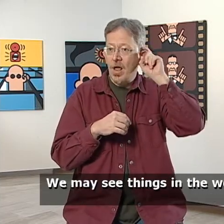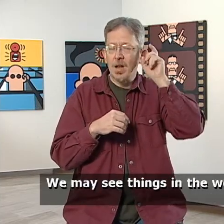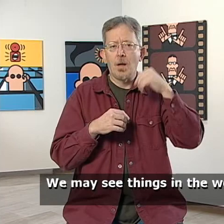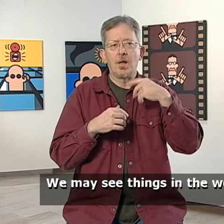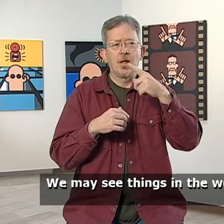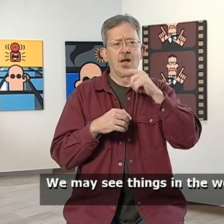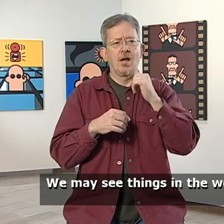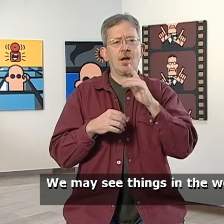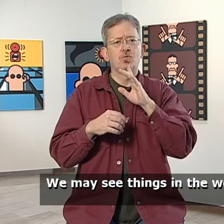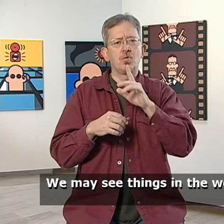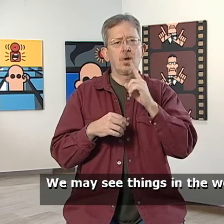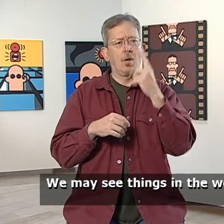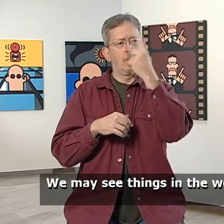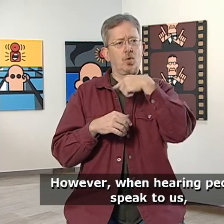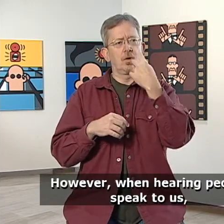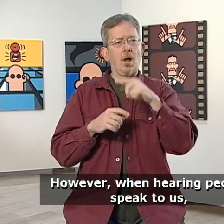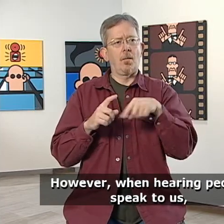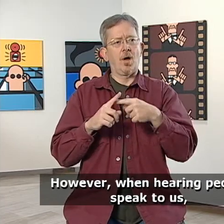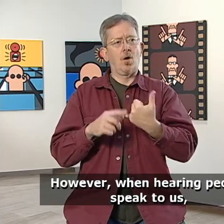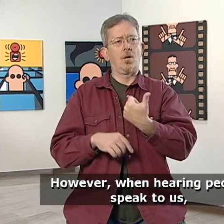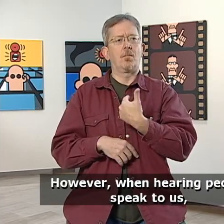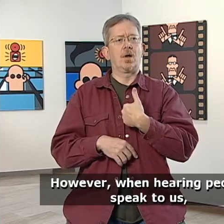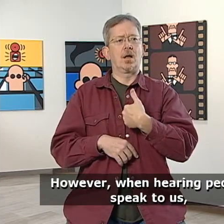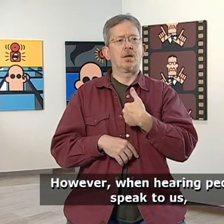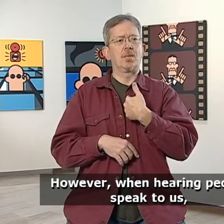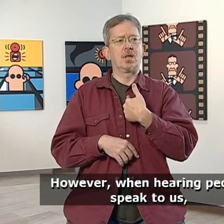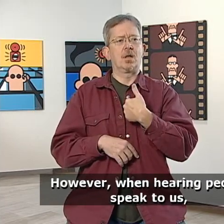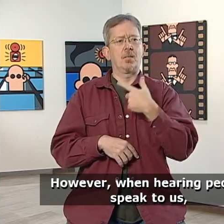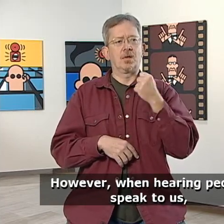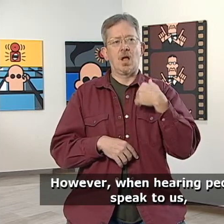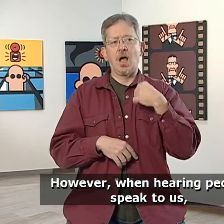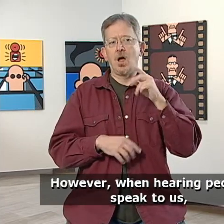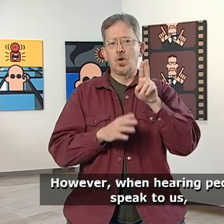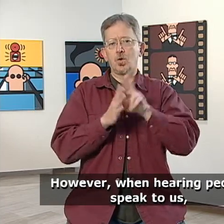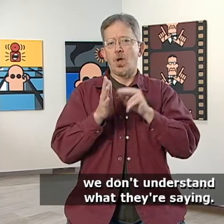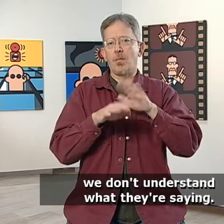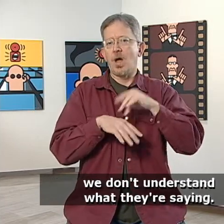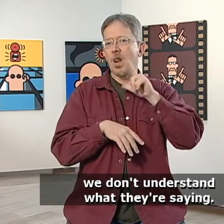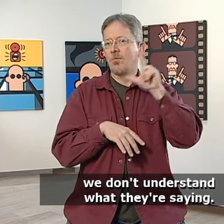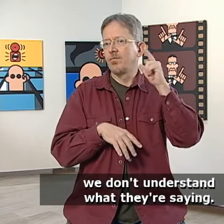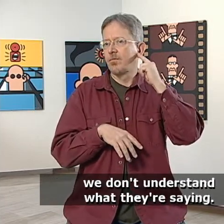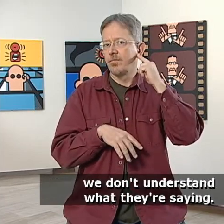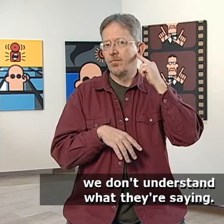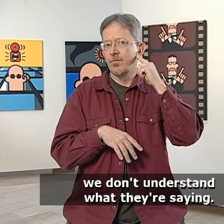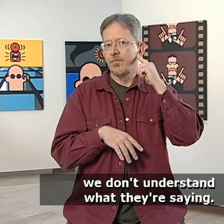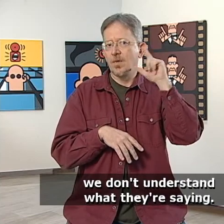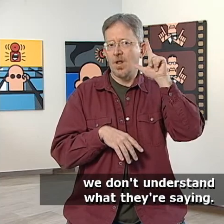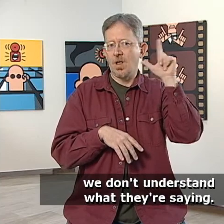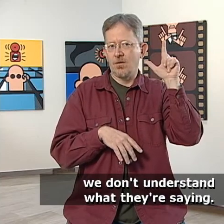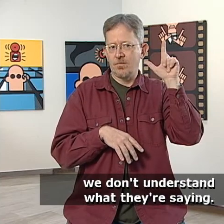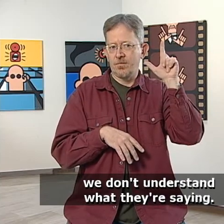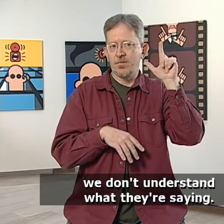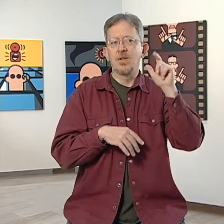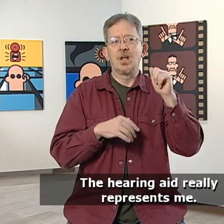We may see things in the world. However, when hearing people speak to us, we don't understand what they're saying.